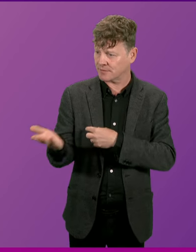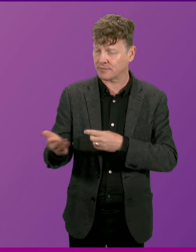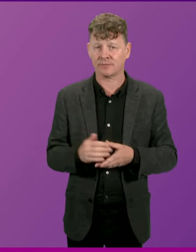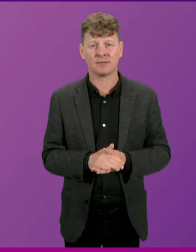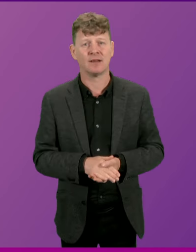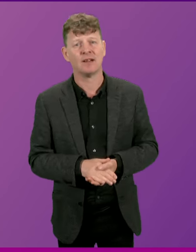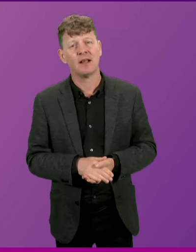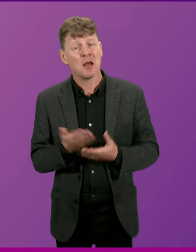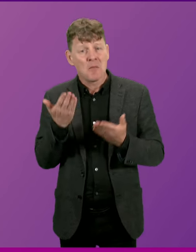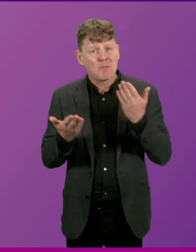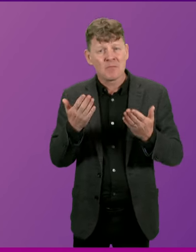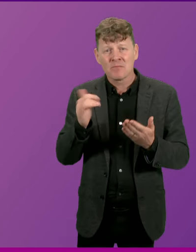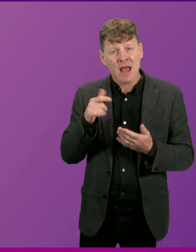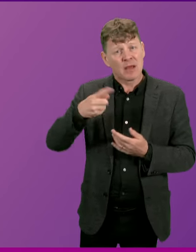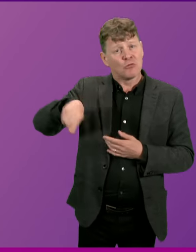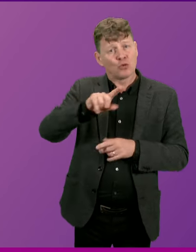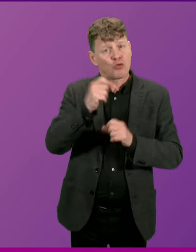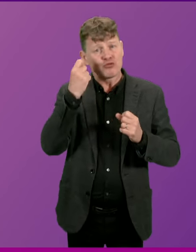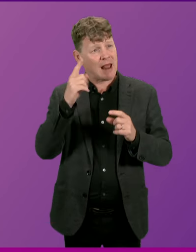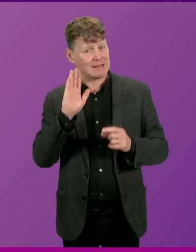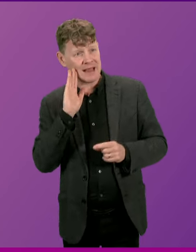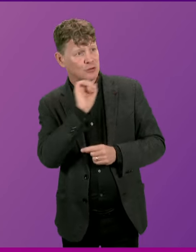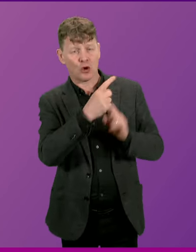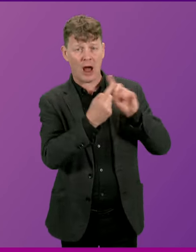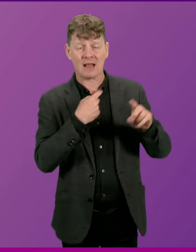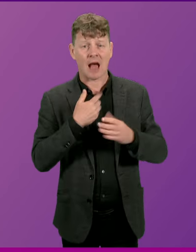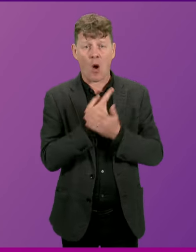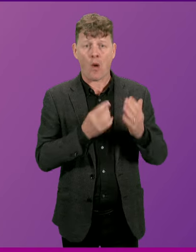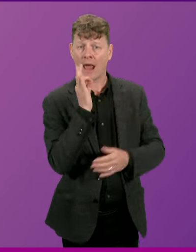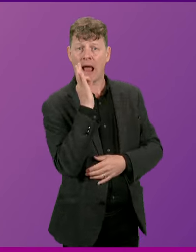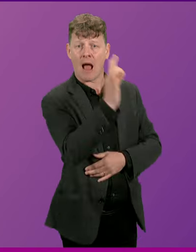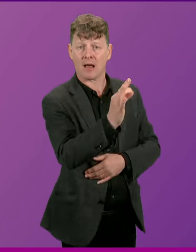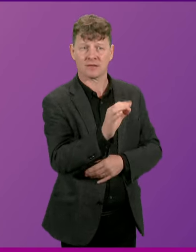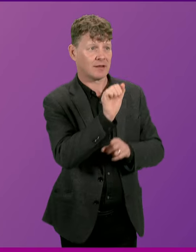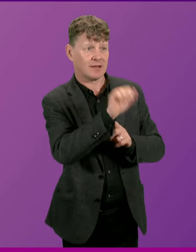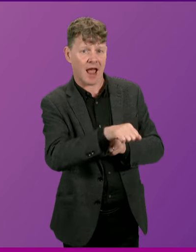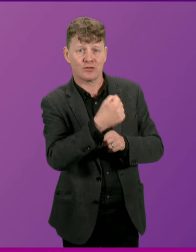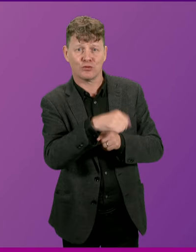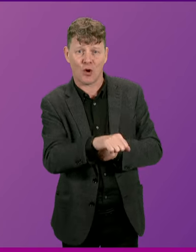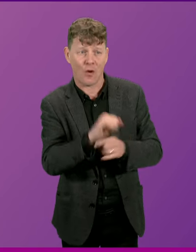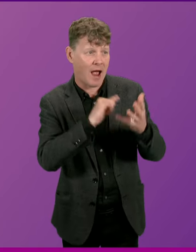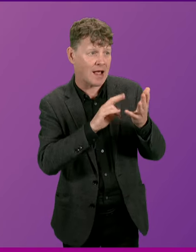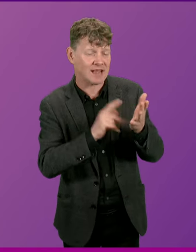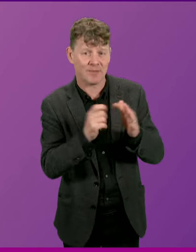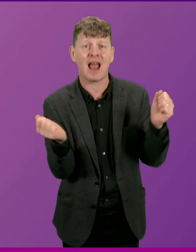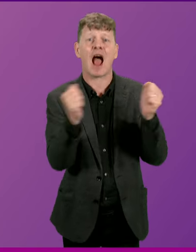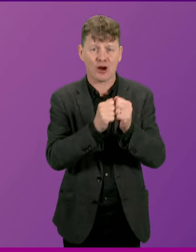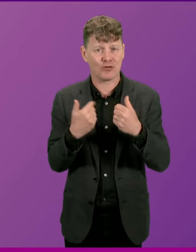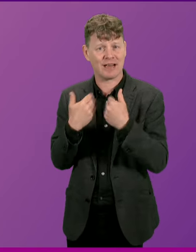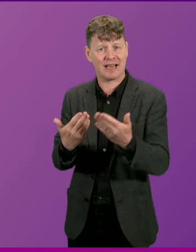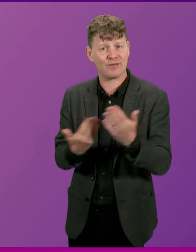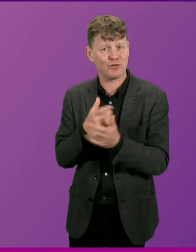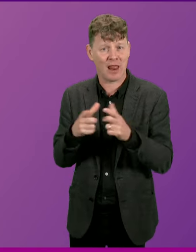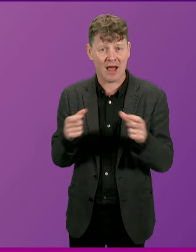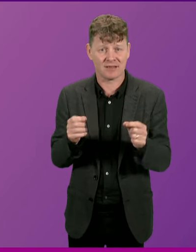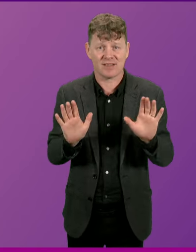People might not have realised, listening to that answer, I'd simply ask the Deputy First Minister, yes or no, do the SNP agree with the granting of new oil and gas